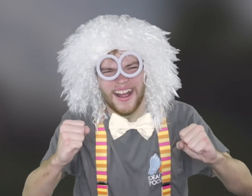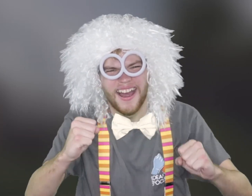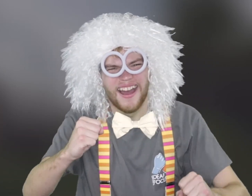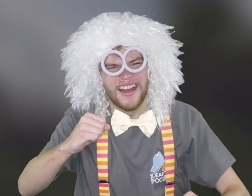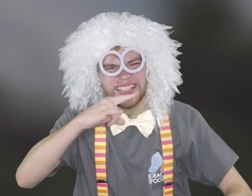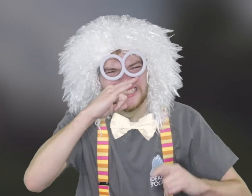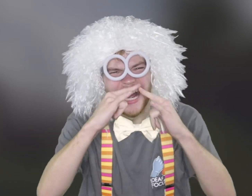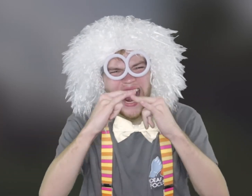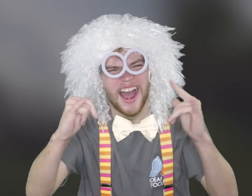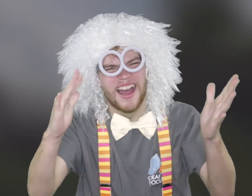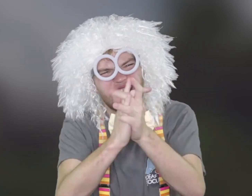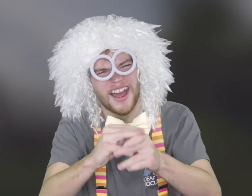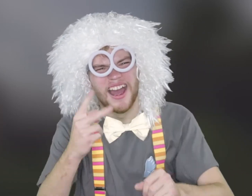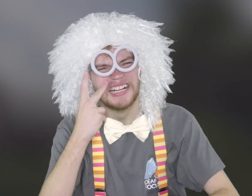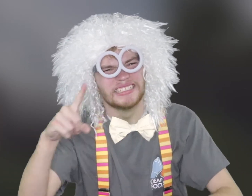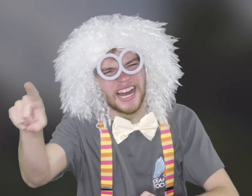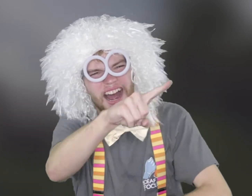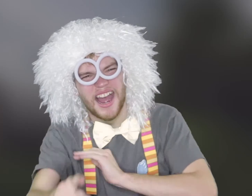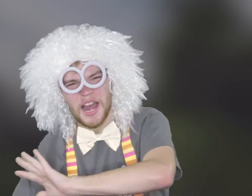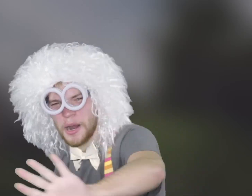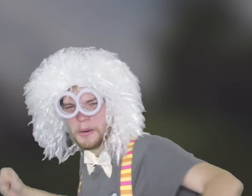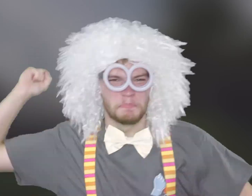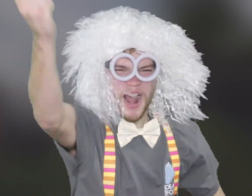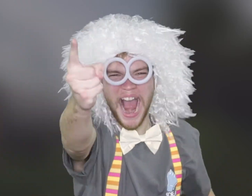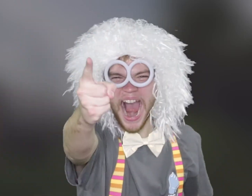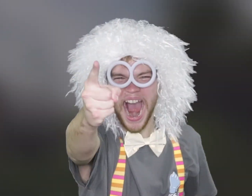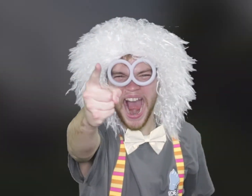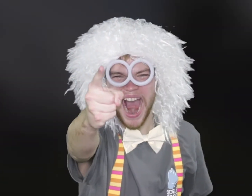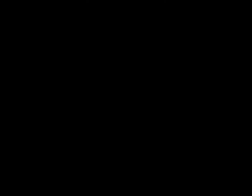All right. Kids Camp. Yeah. See you there.